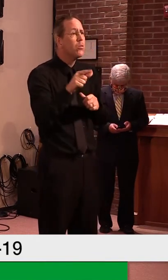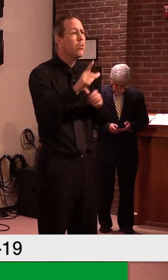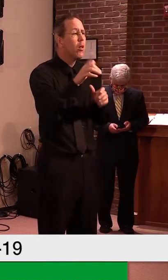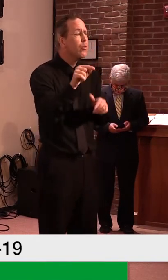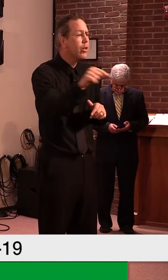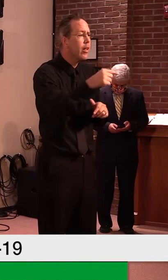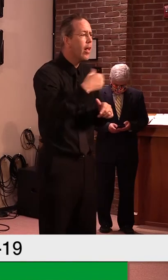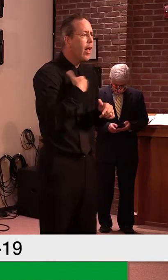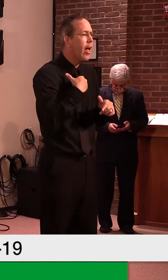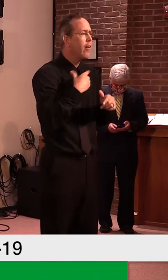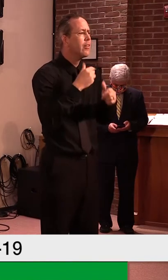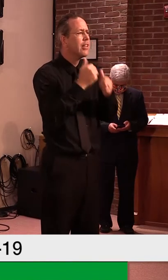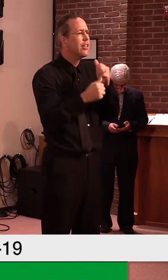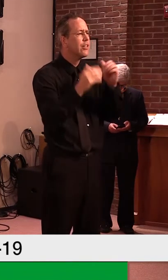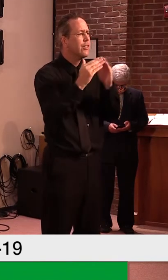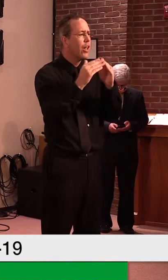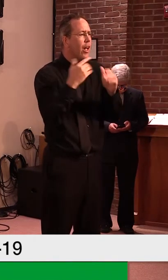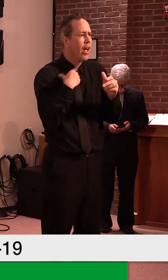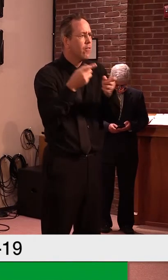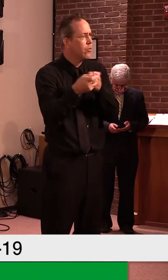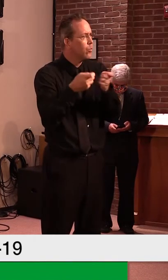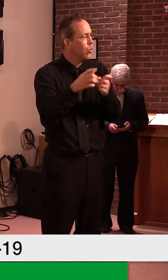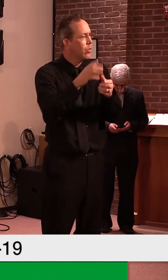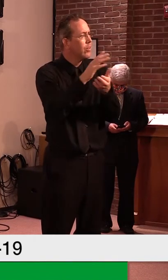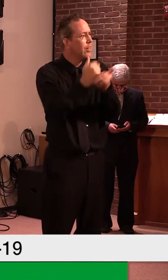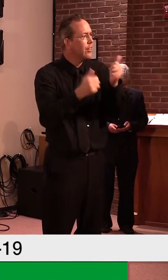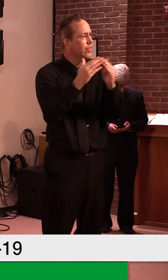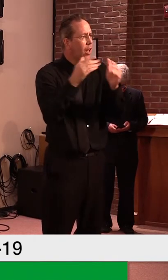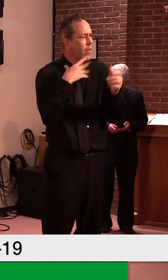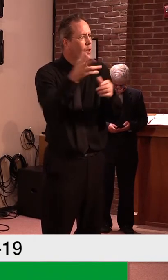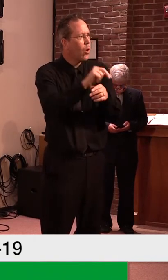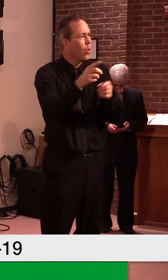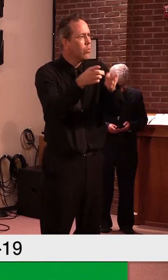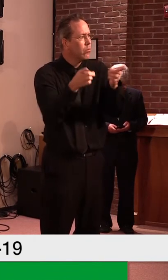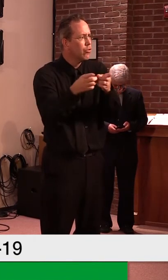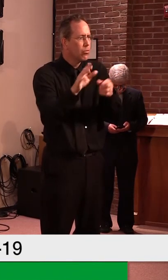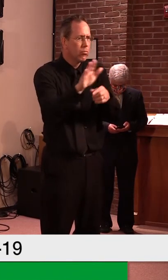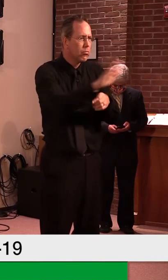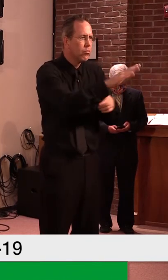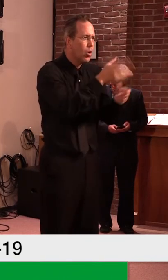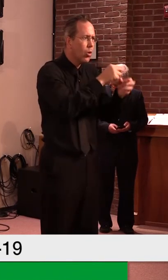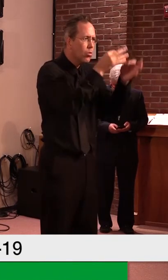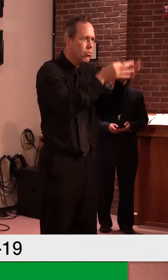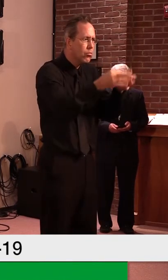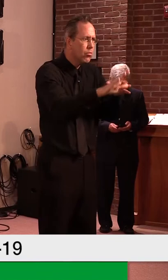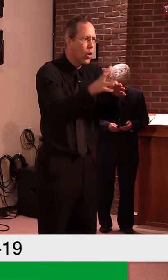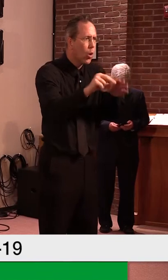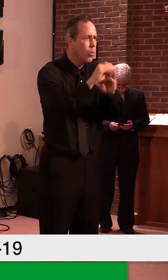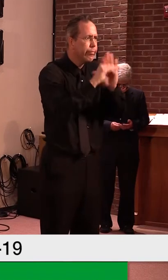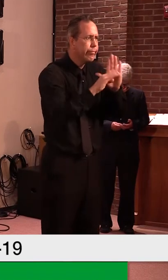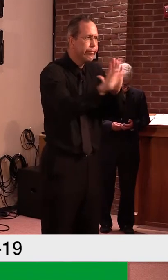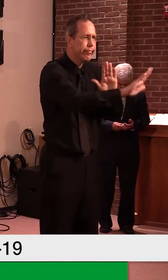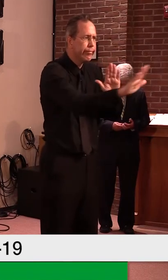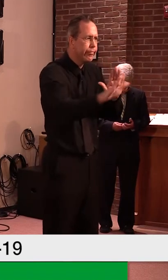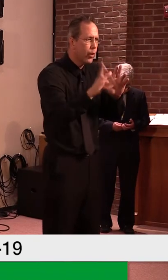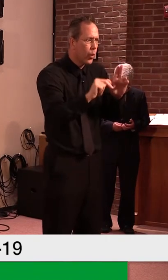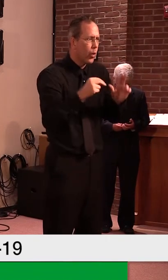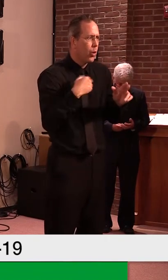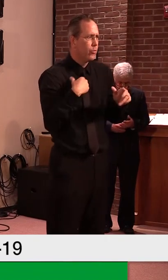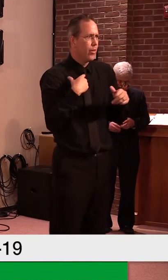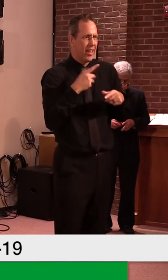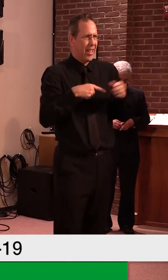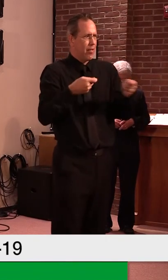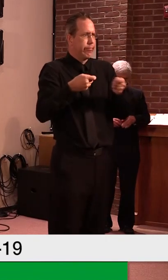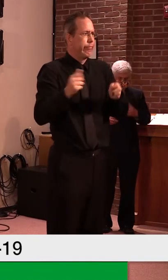municipalities and other governance structures. So, um, they are, you know, operating within those, those